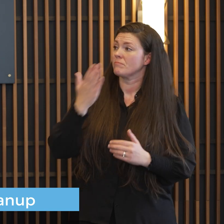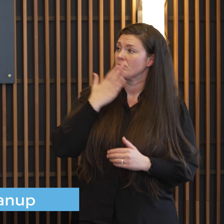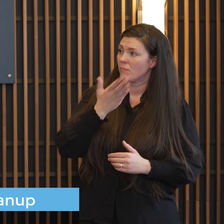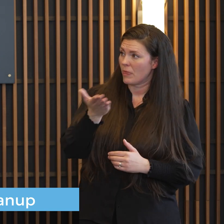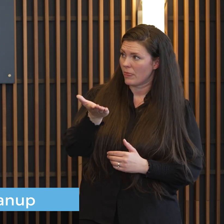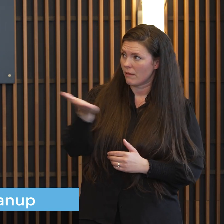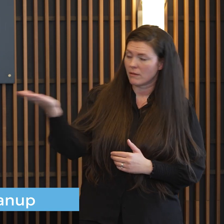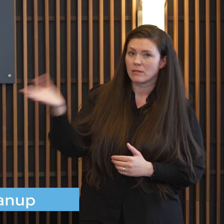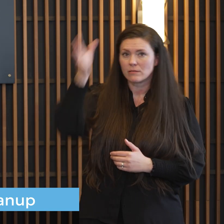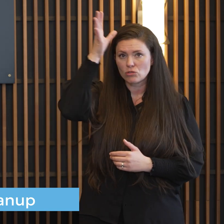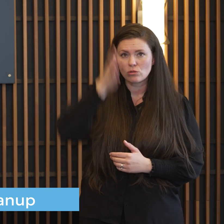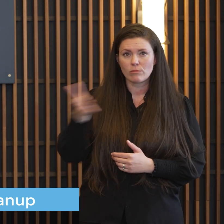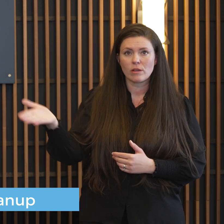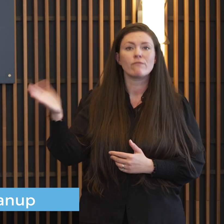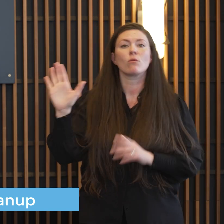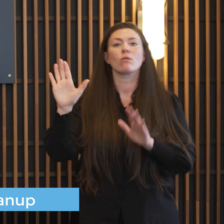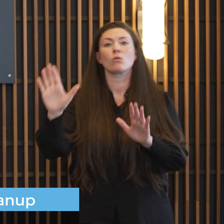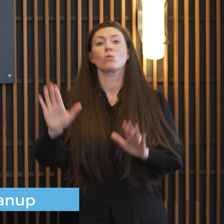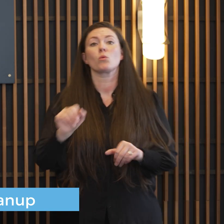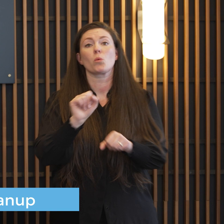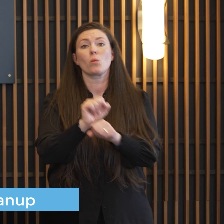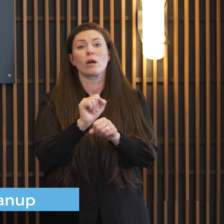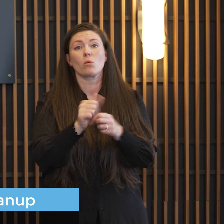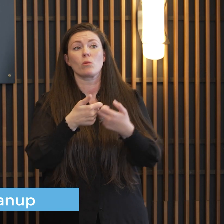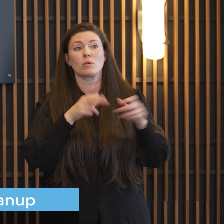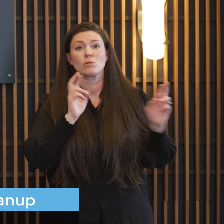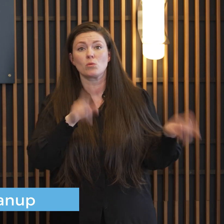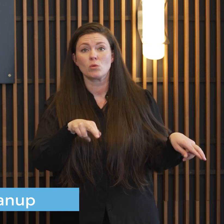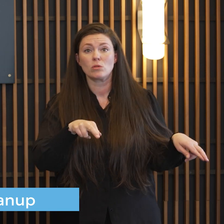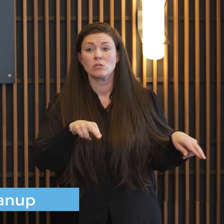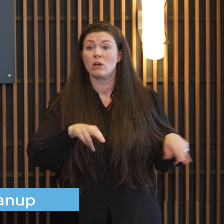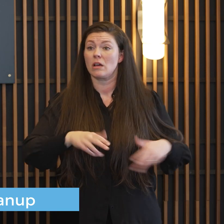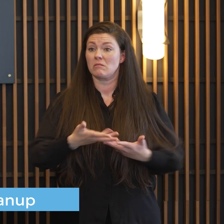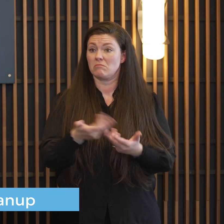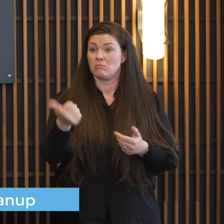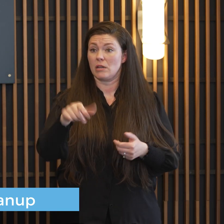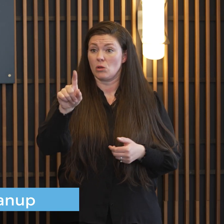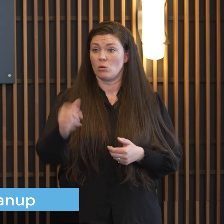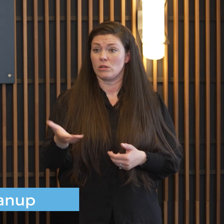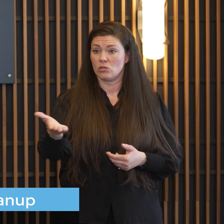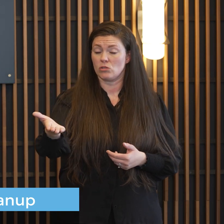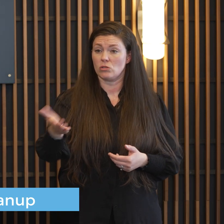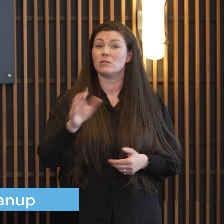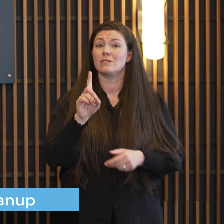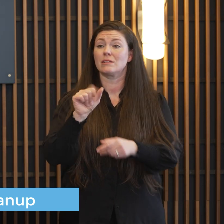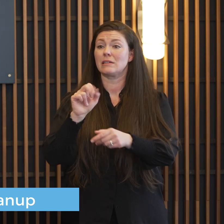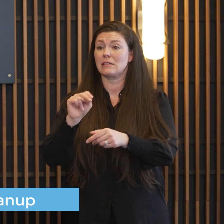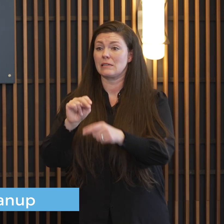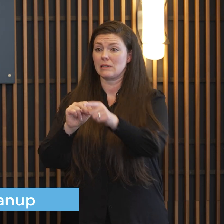these gentlemen for their great work in this response we don't put up to any questions dan